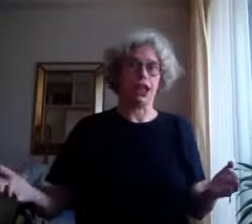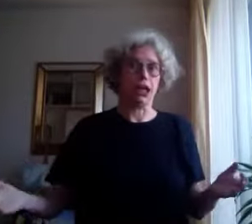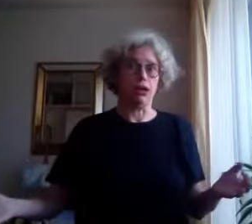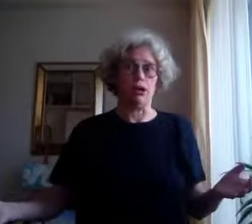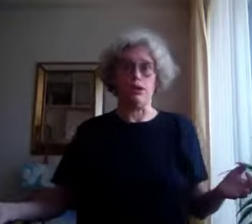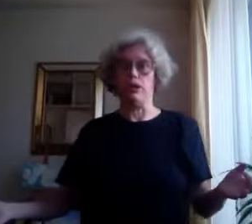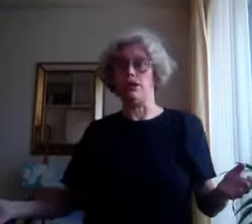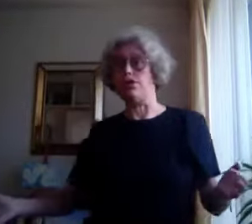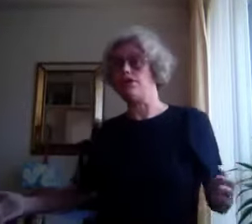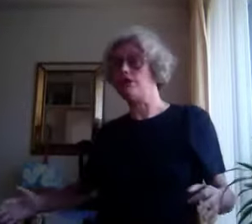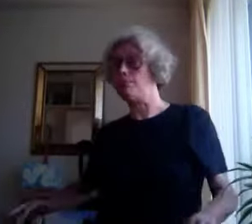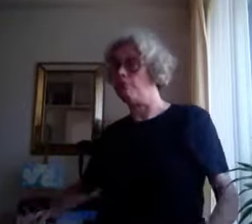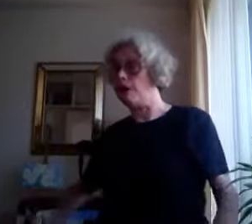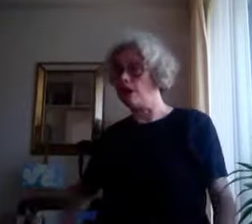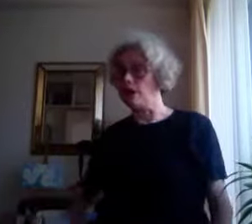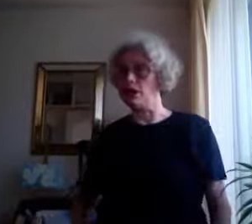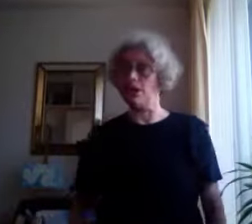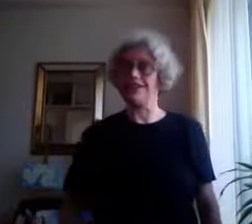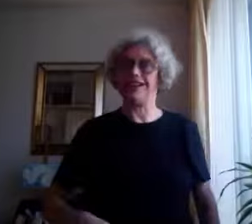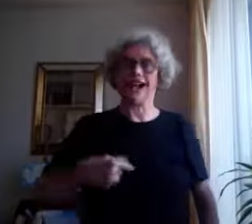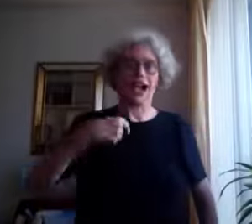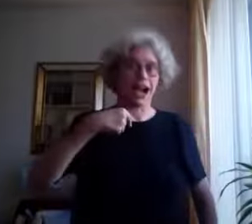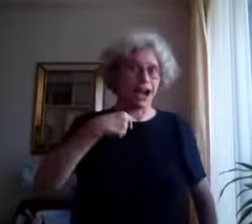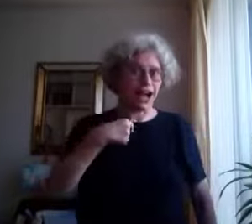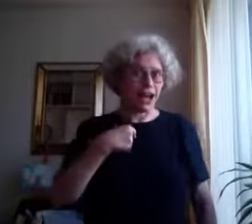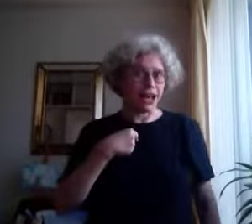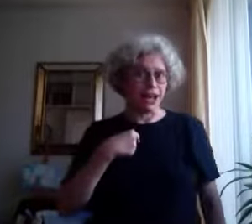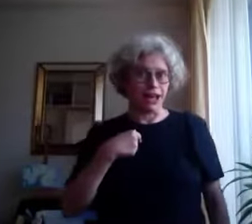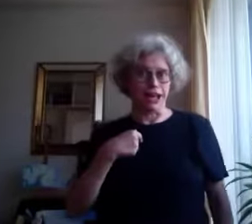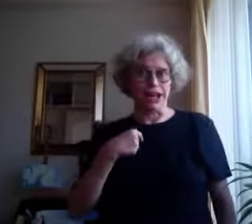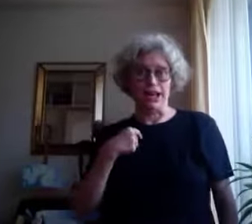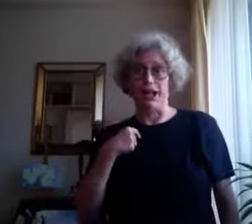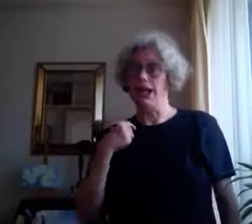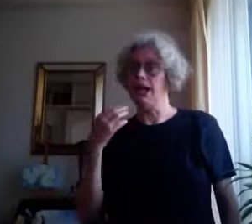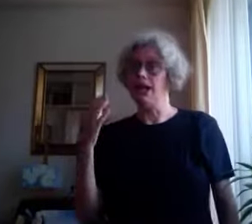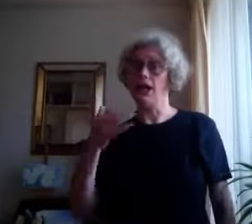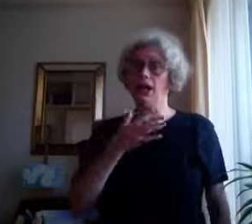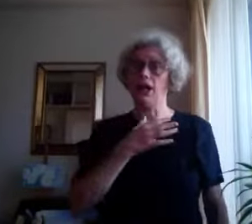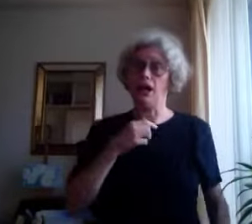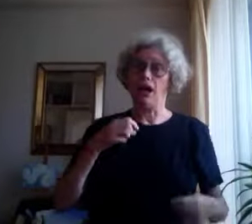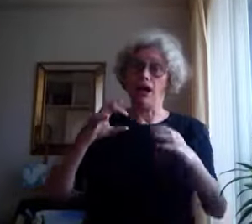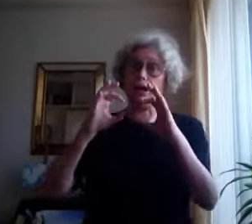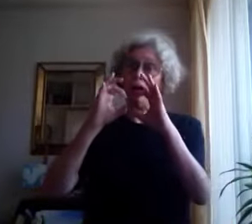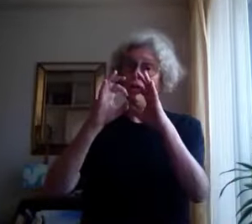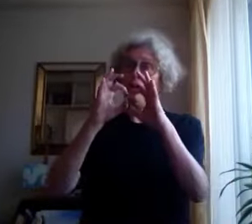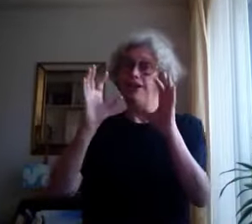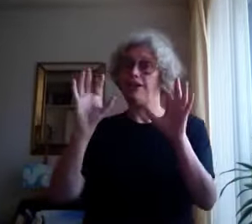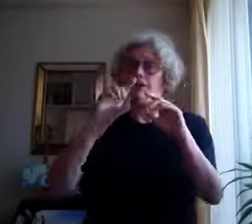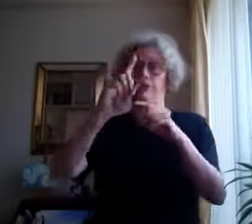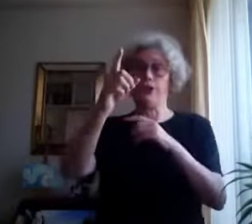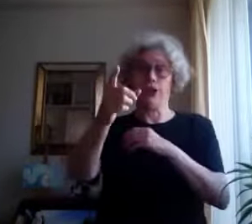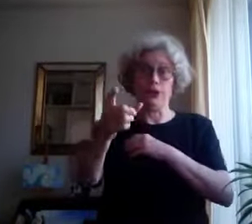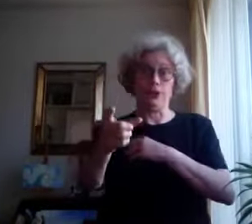terrorist's apart. I love you.